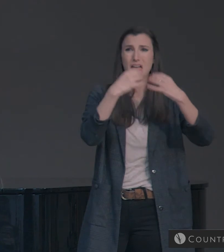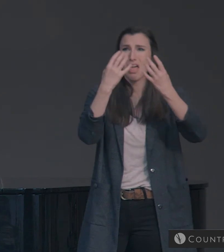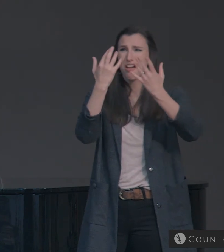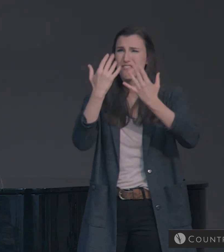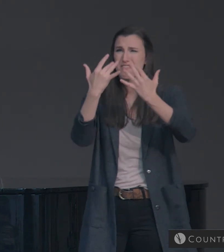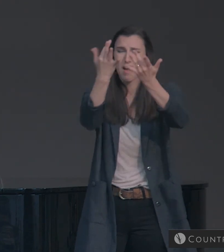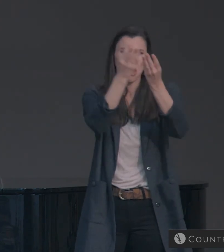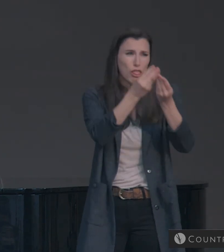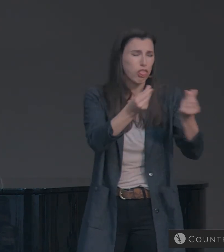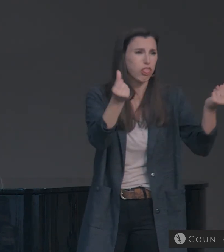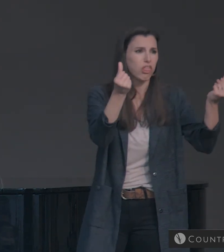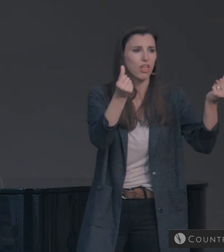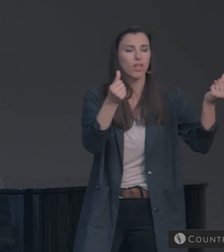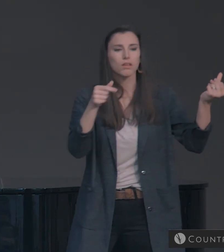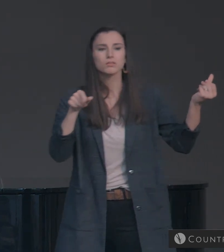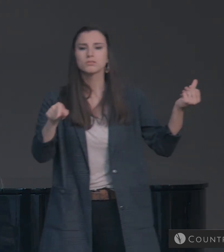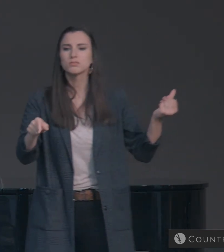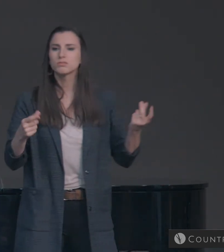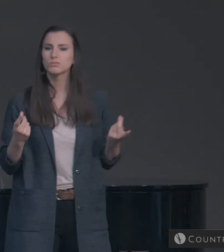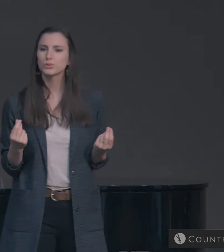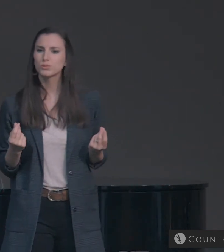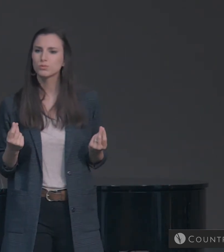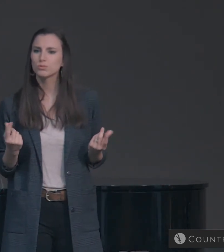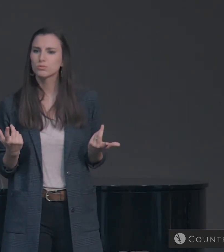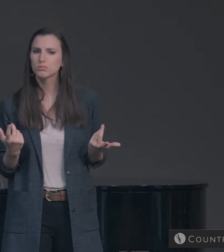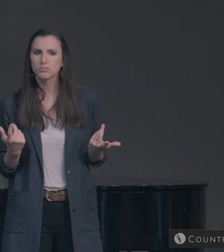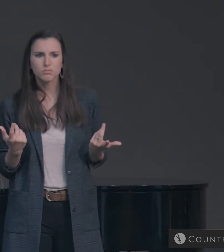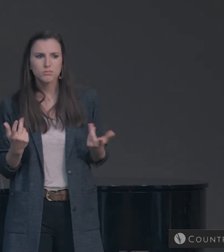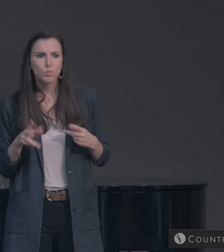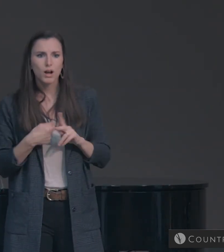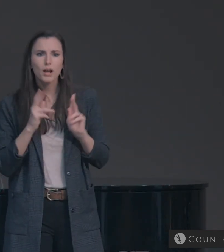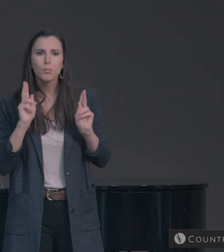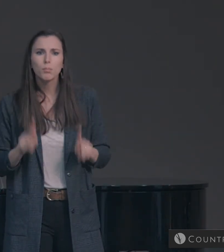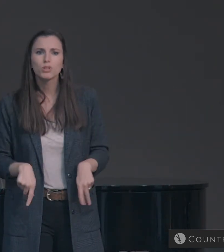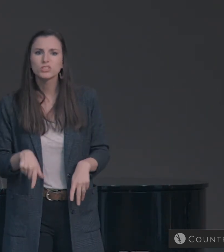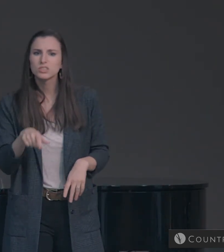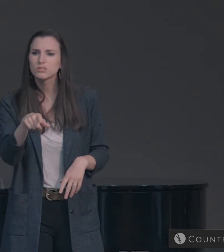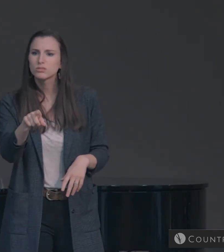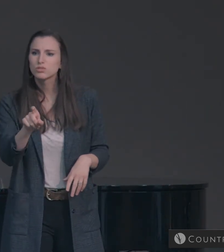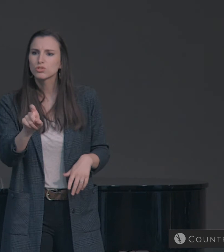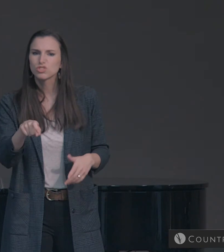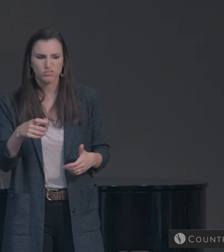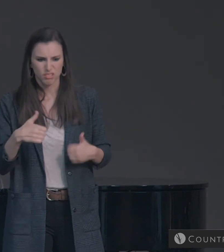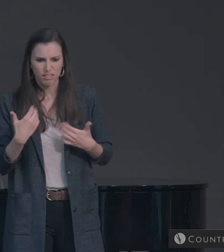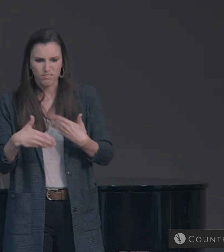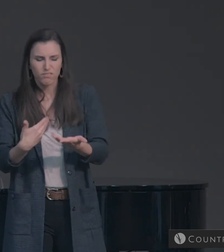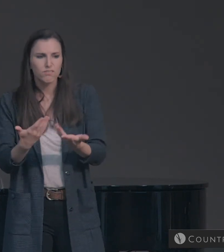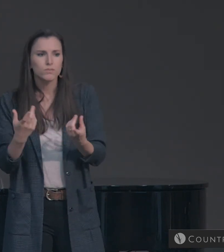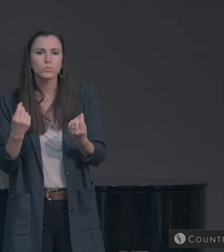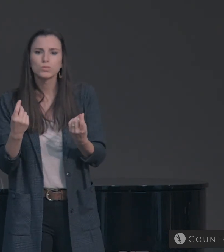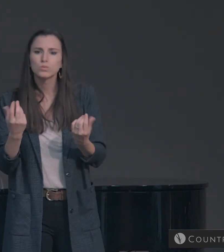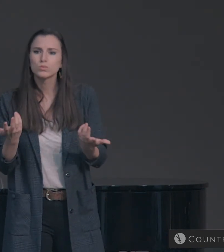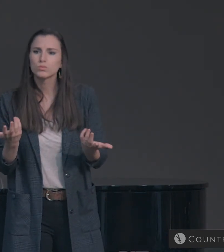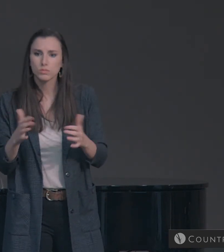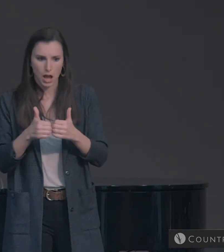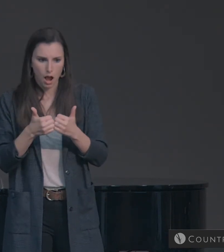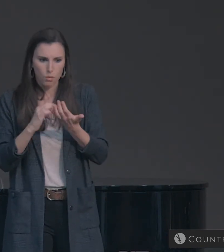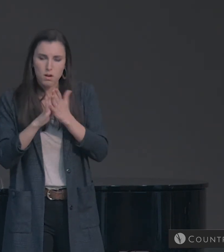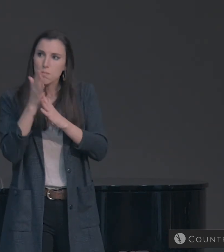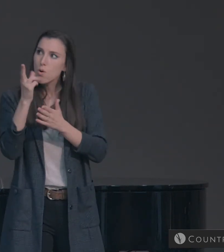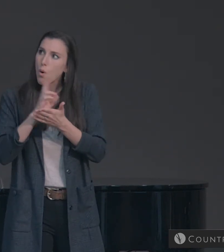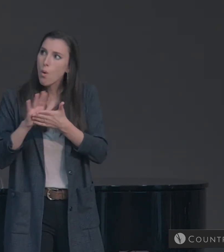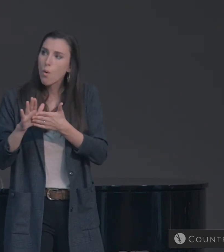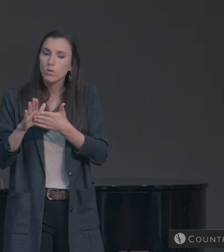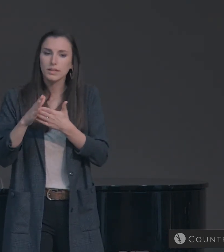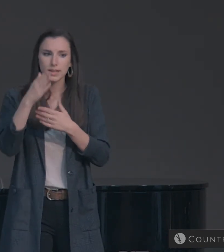What sort of people ought you to be in lives of holiness and